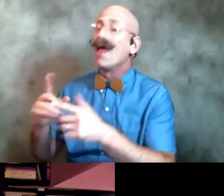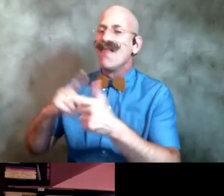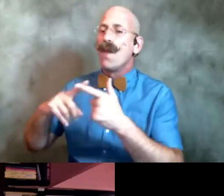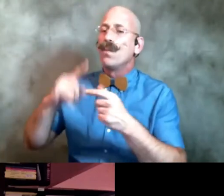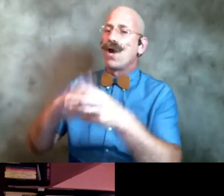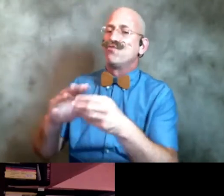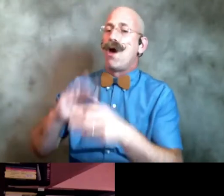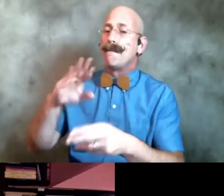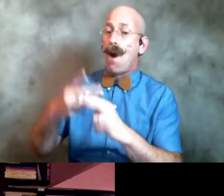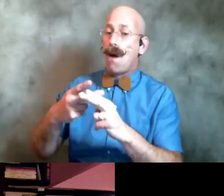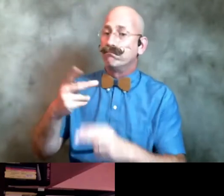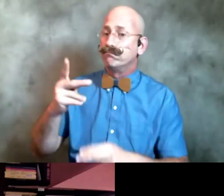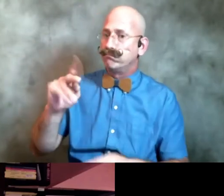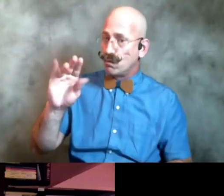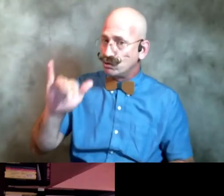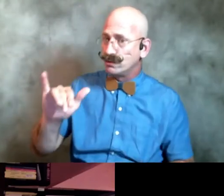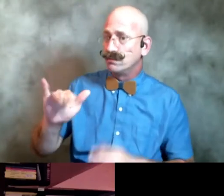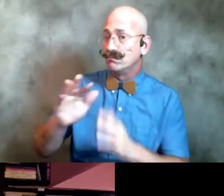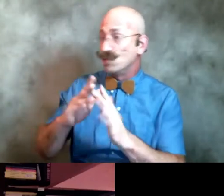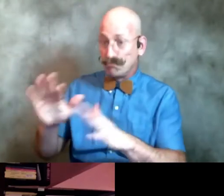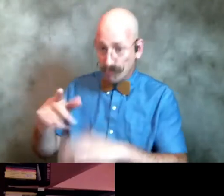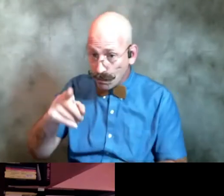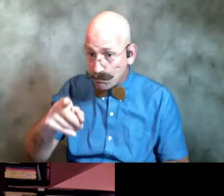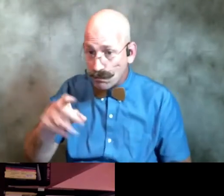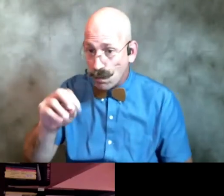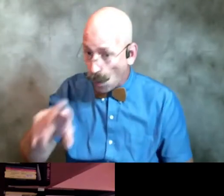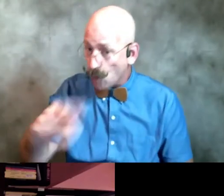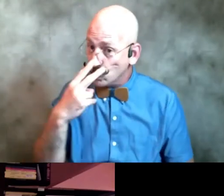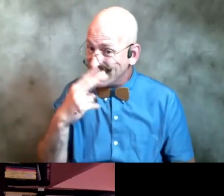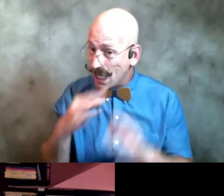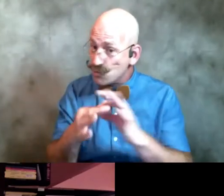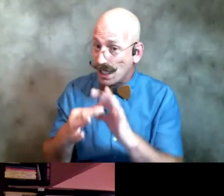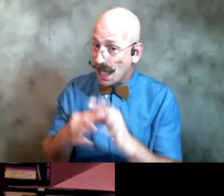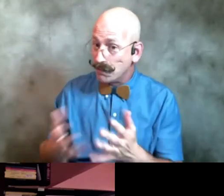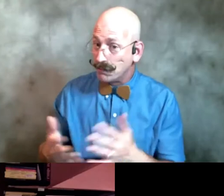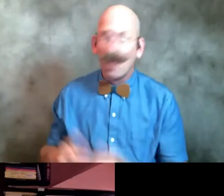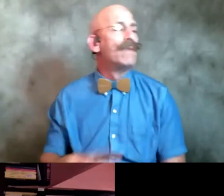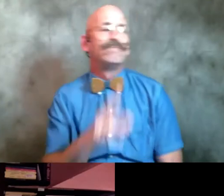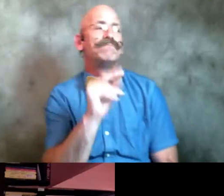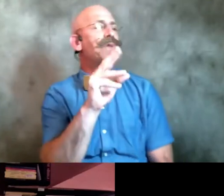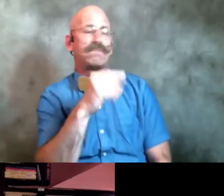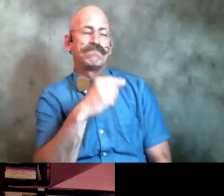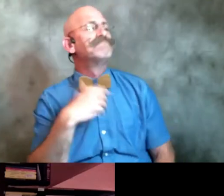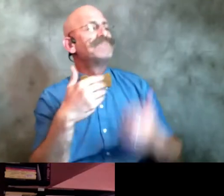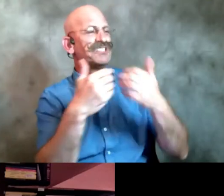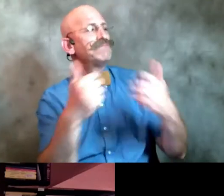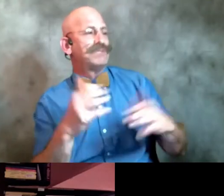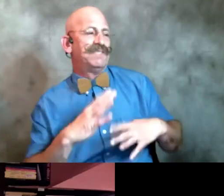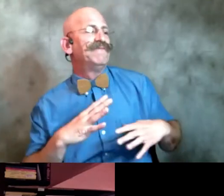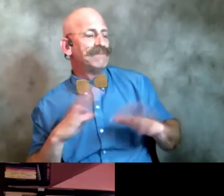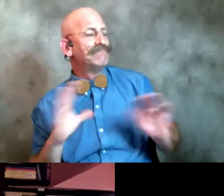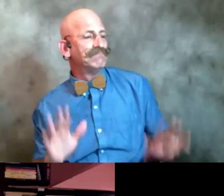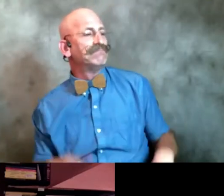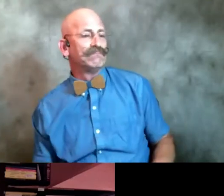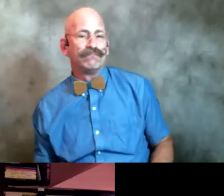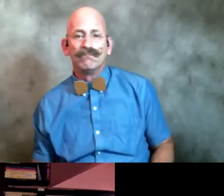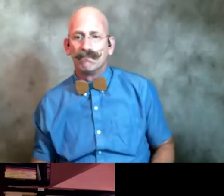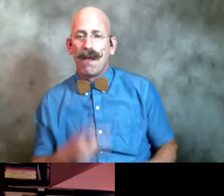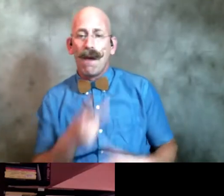talk about your poetry and stuff later on but let's do them unless they're unless you see them as related i don't no i think doing one and then the other because they're both